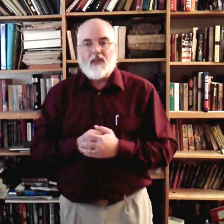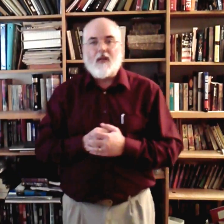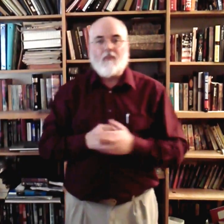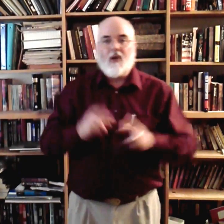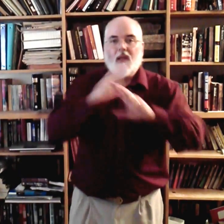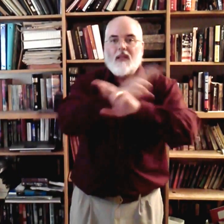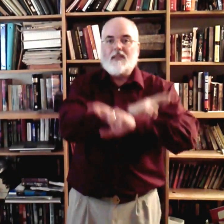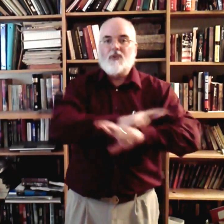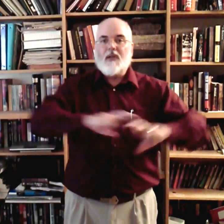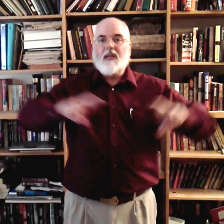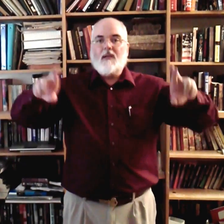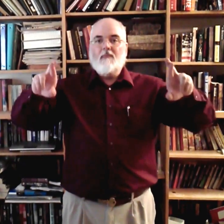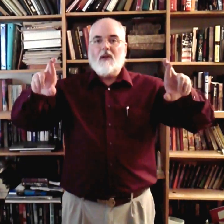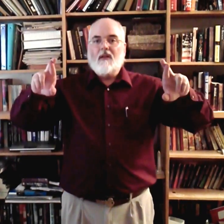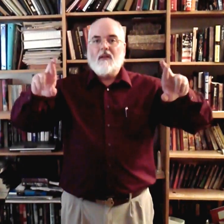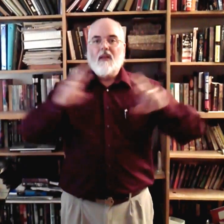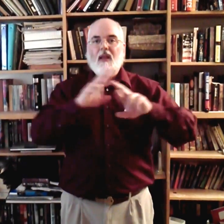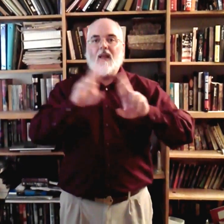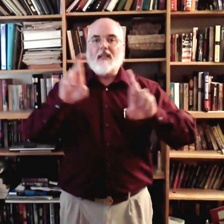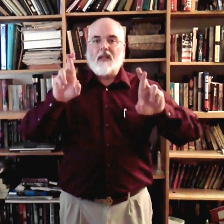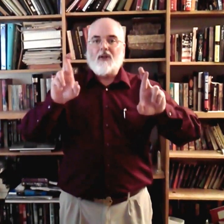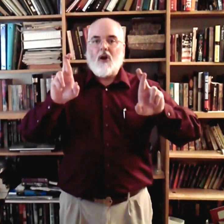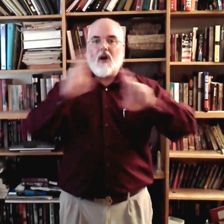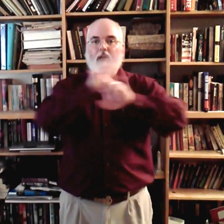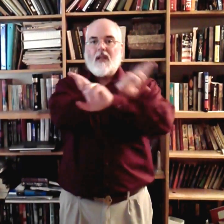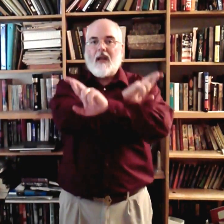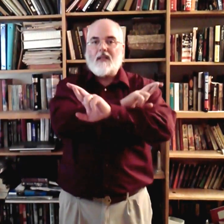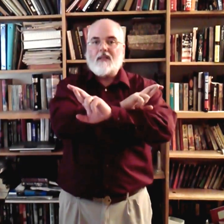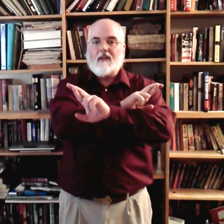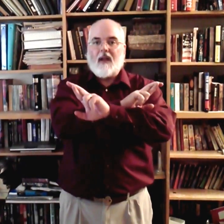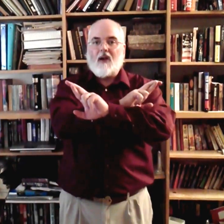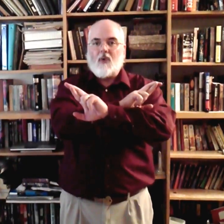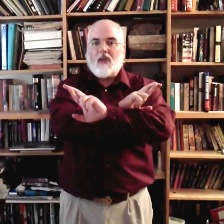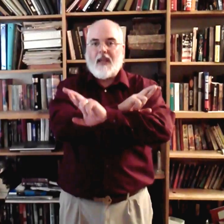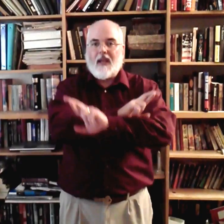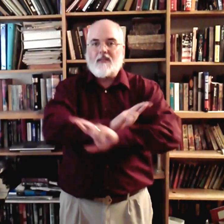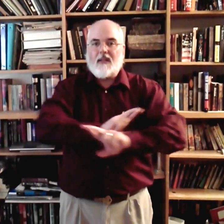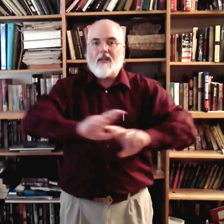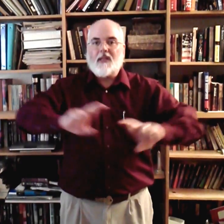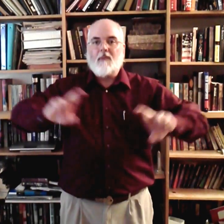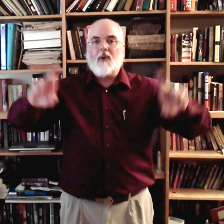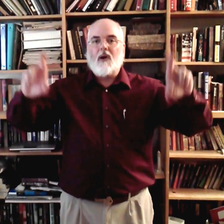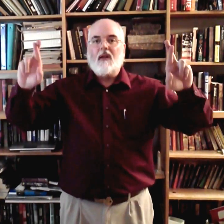sleep. This is redeem. It's the letter R's, and it's kind of cross hands, and they just come apart.